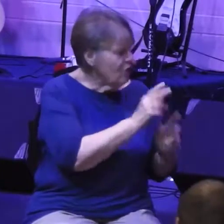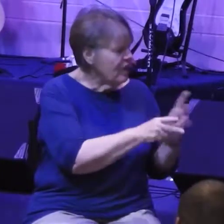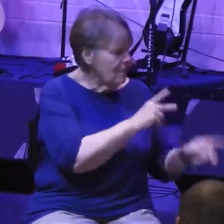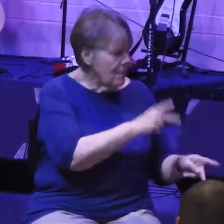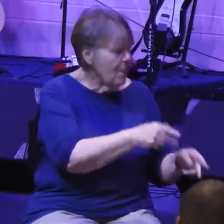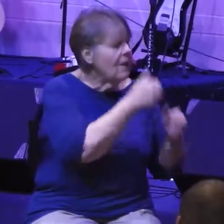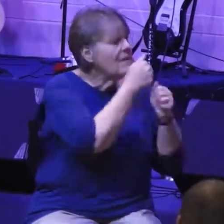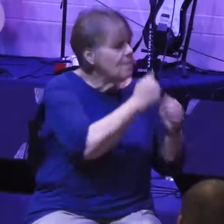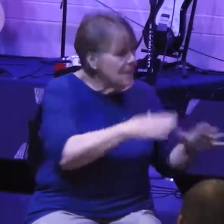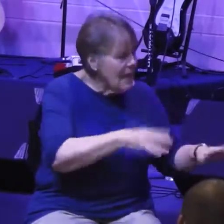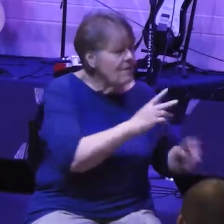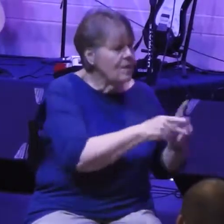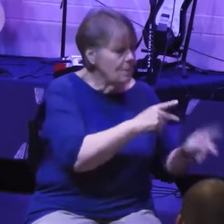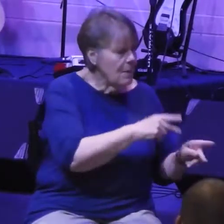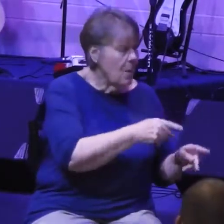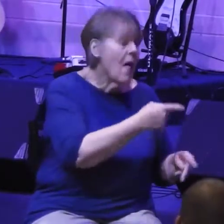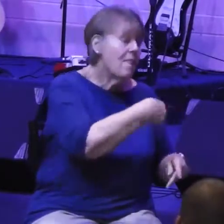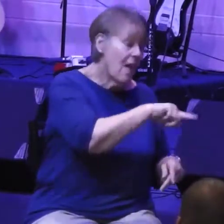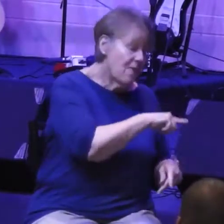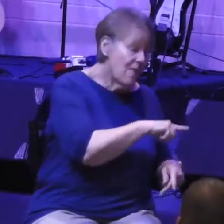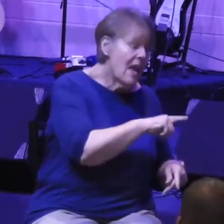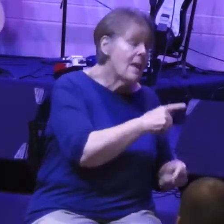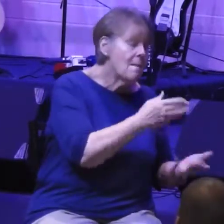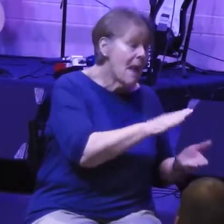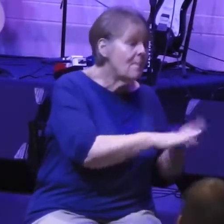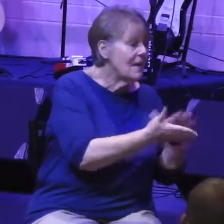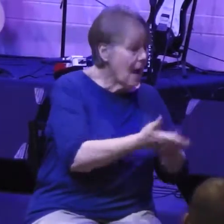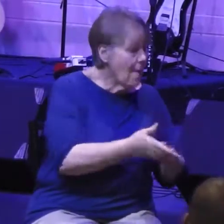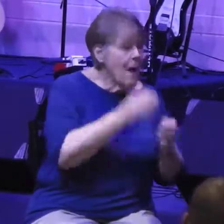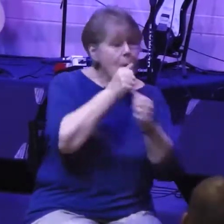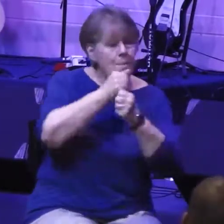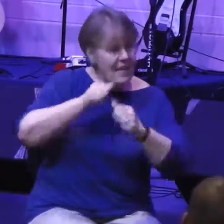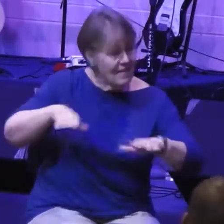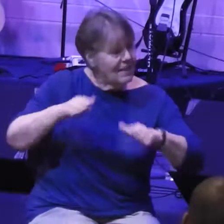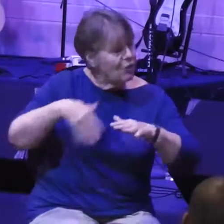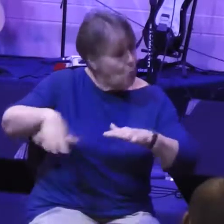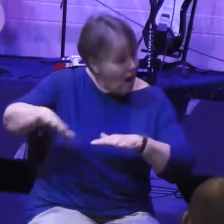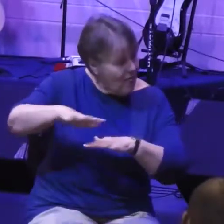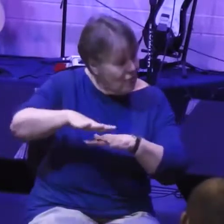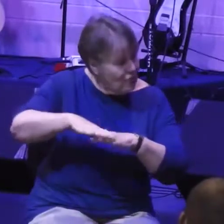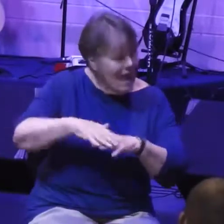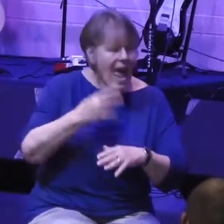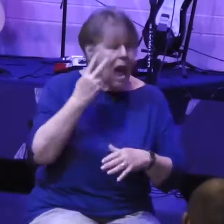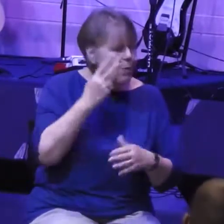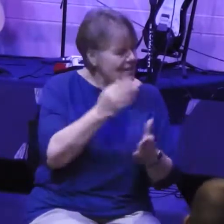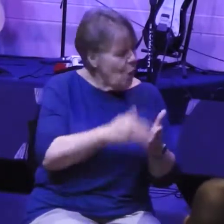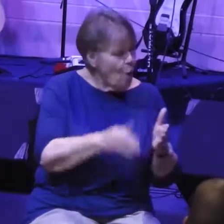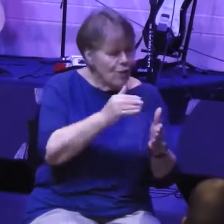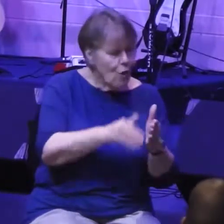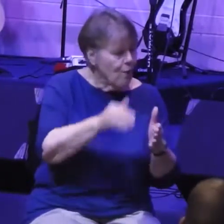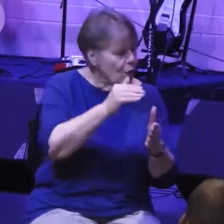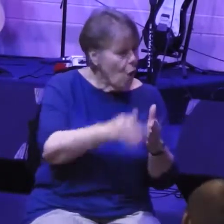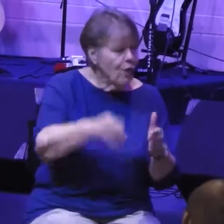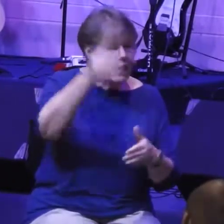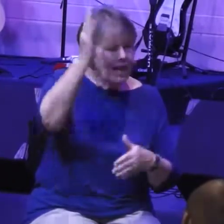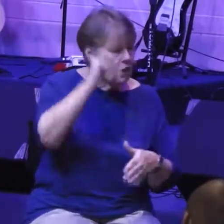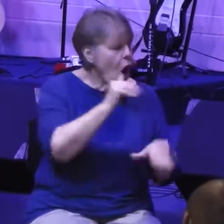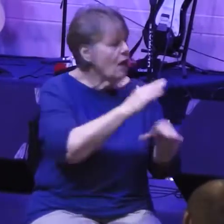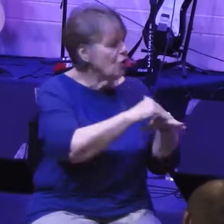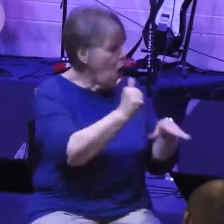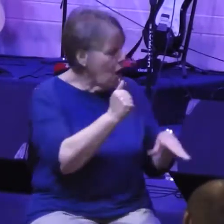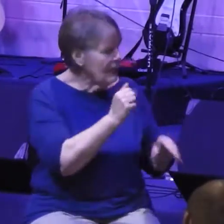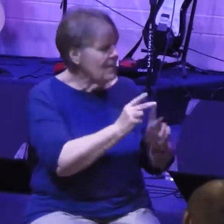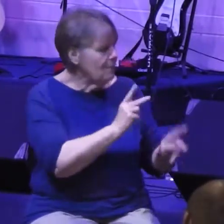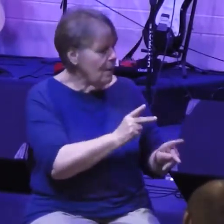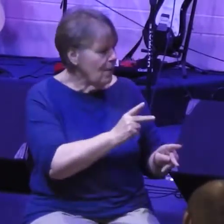be a blessing to others and when you read through the Old Testament, you see time and time again God calling his people to take care of the